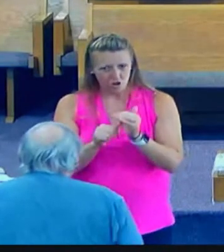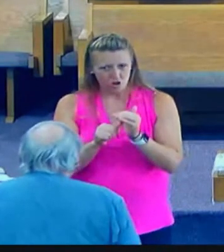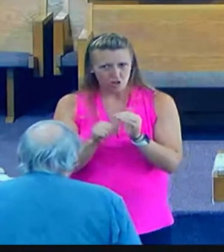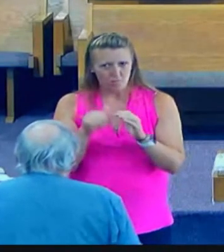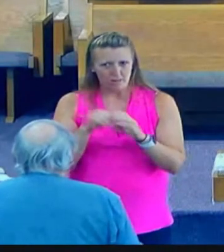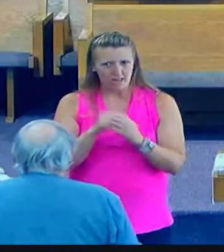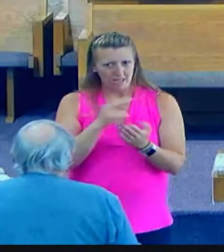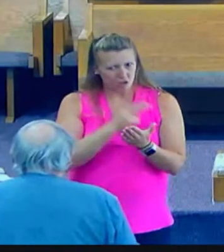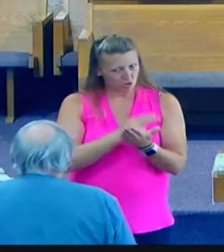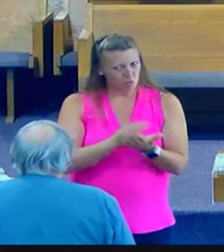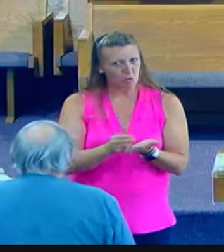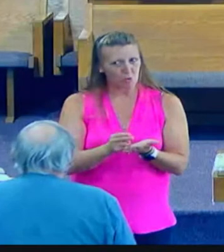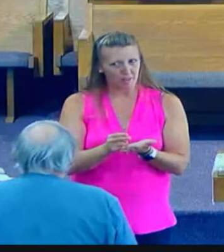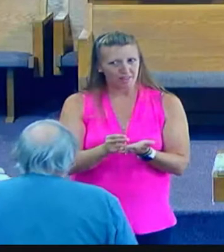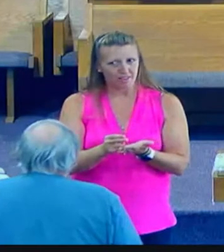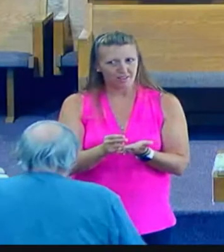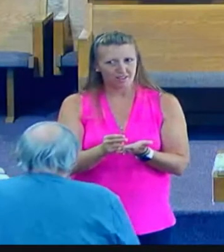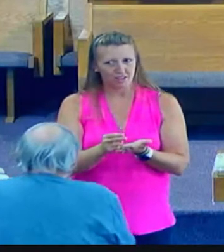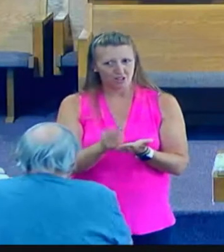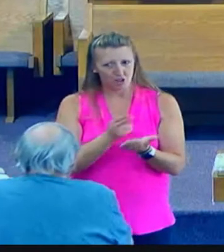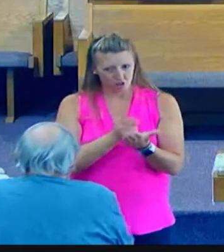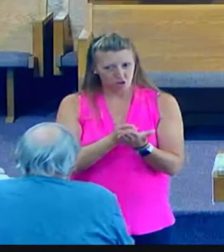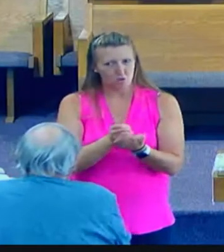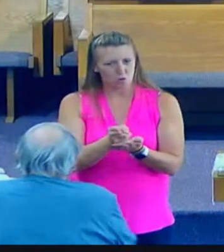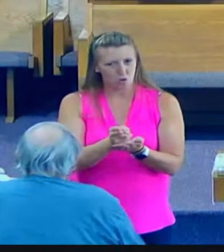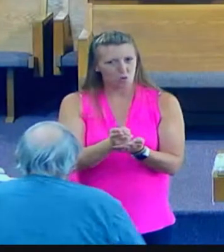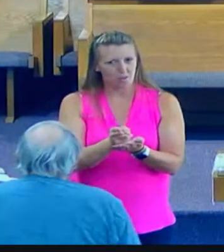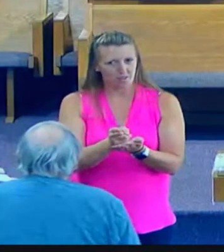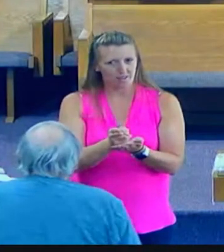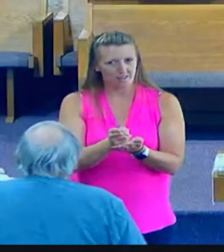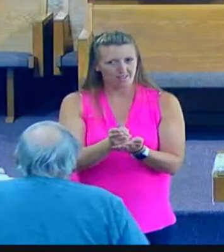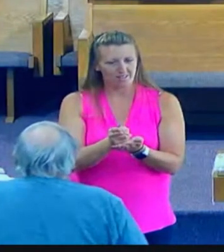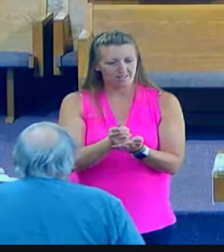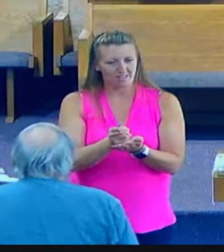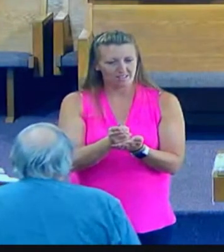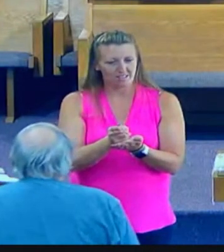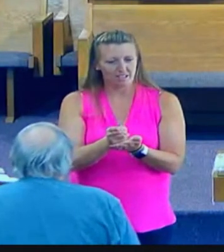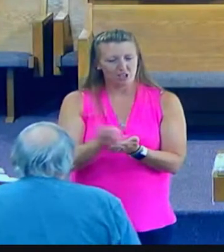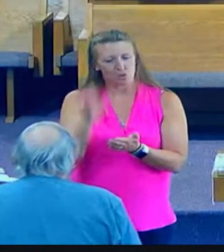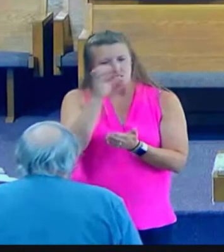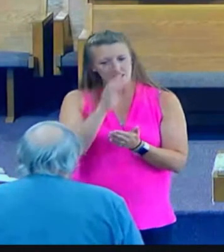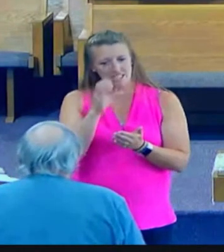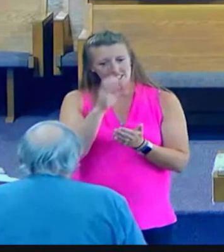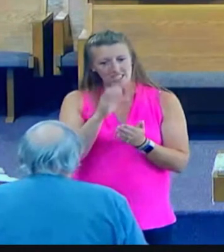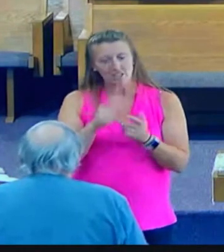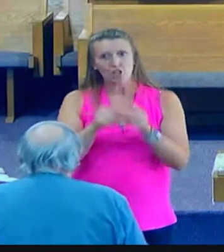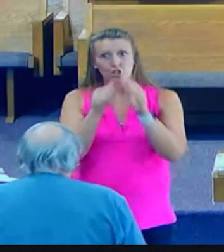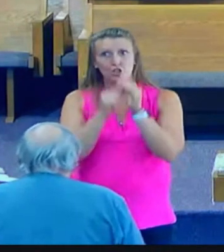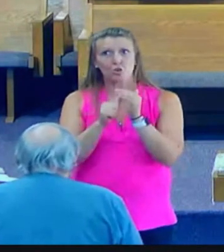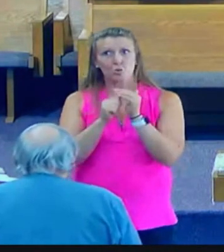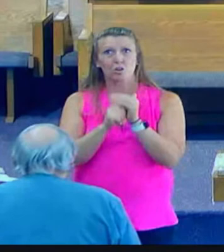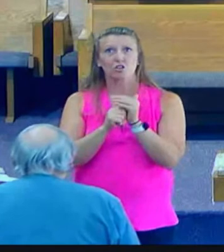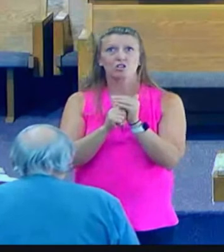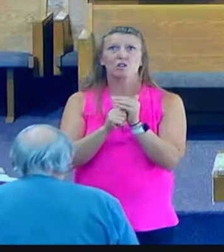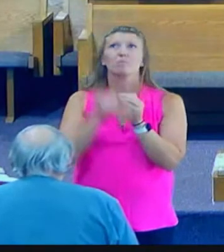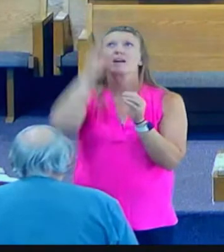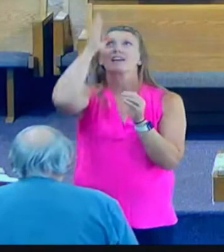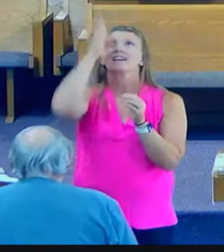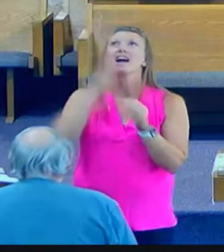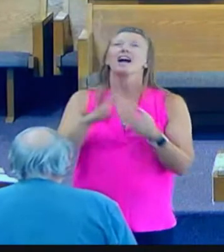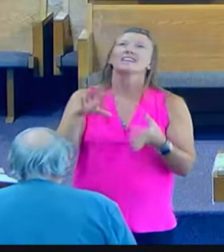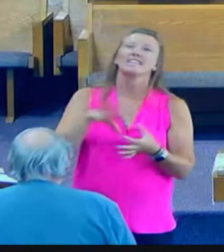to Nicodemus, by the way. For the father is seeking such to worship him. God is spirit,